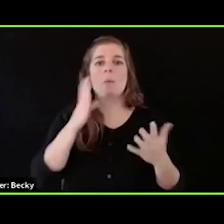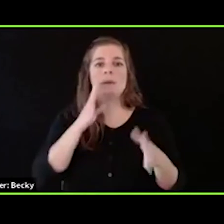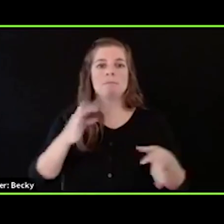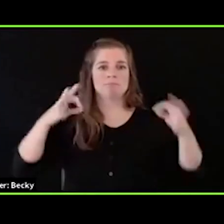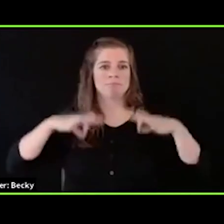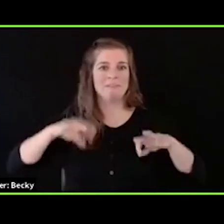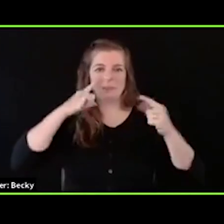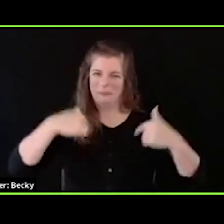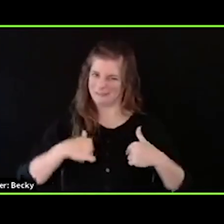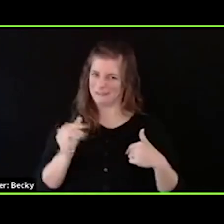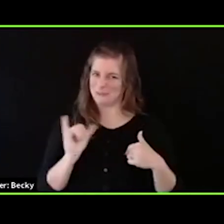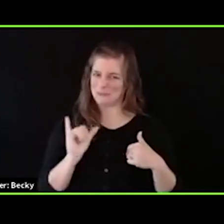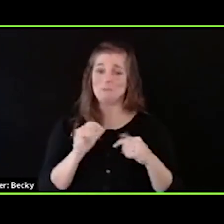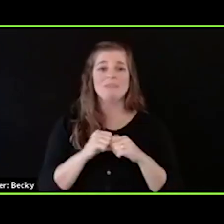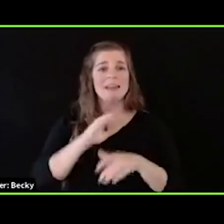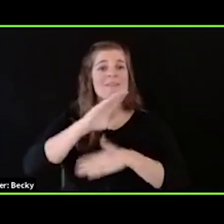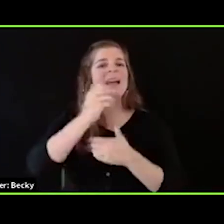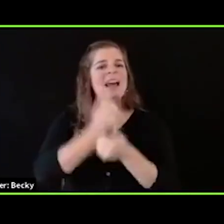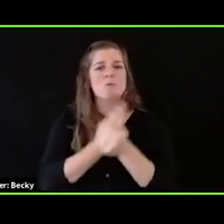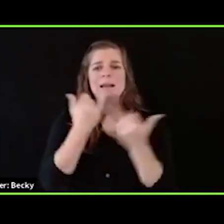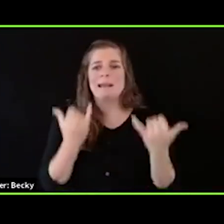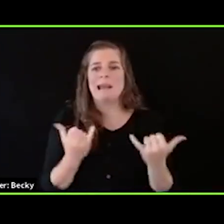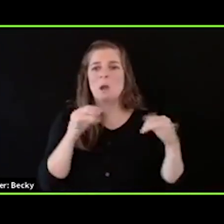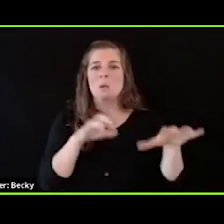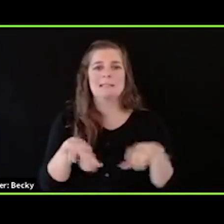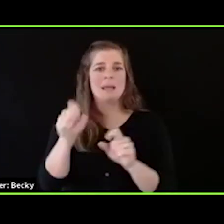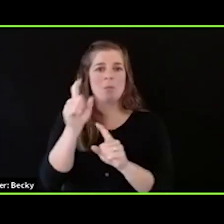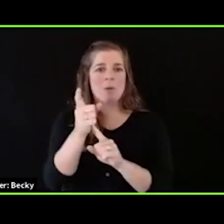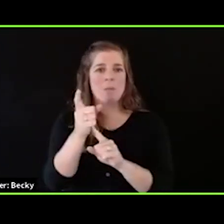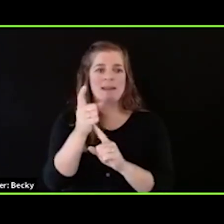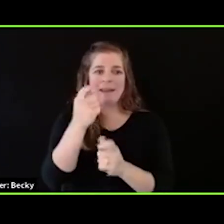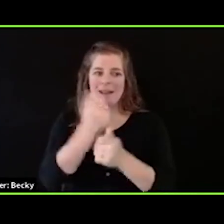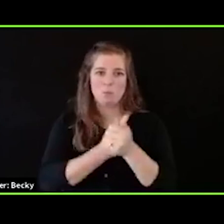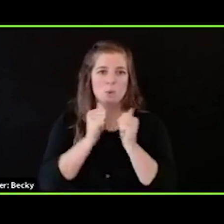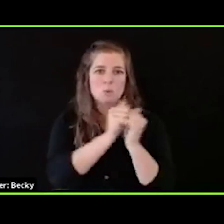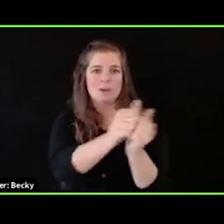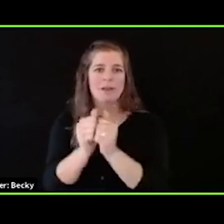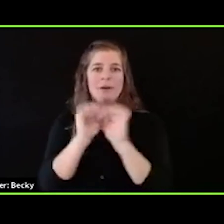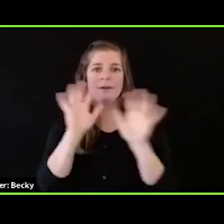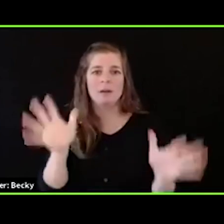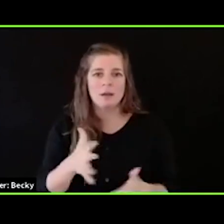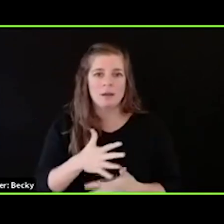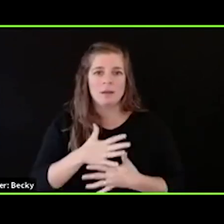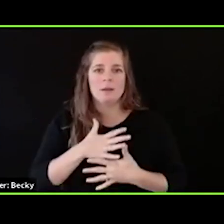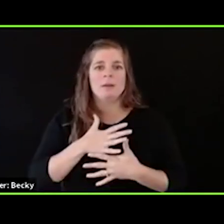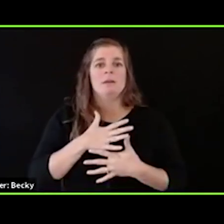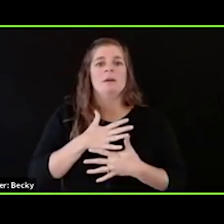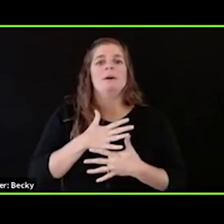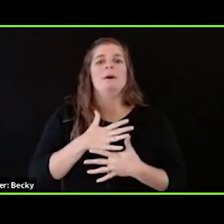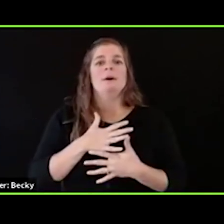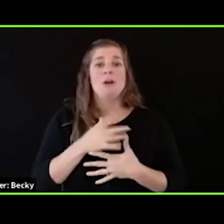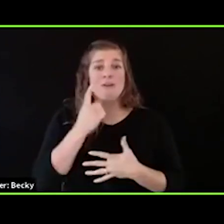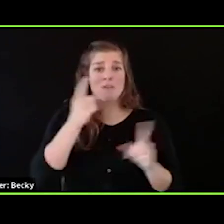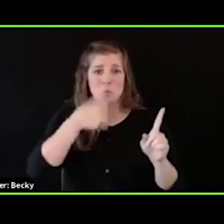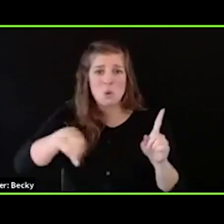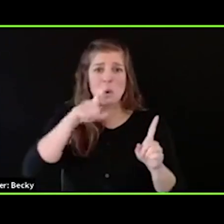to me. If we all just take a moment to take a collective breath. For those of you who are sitting for a long